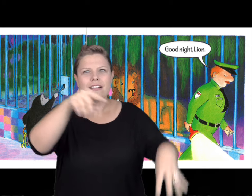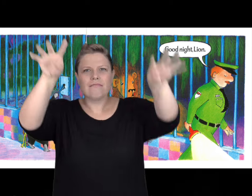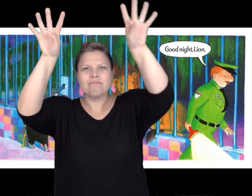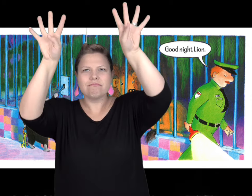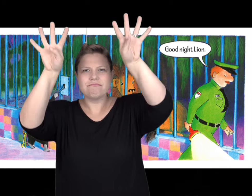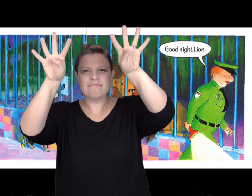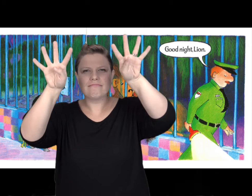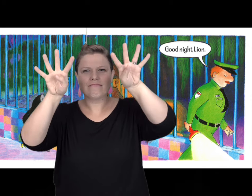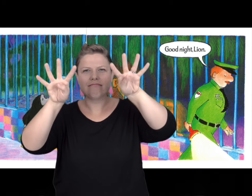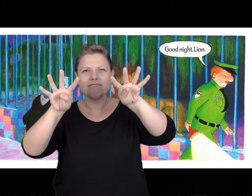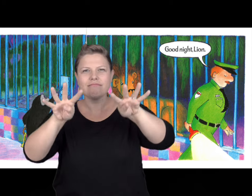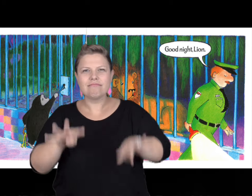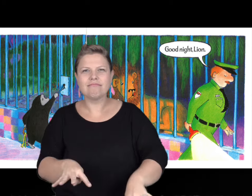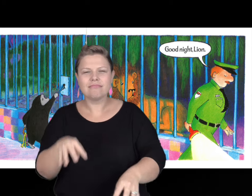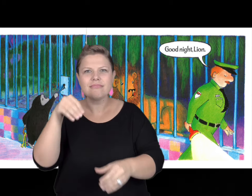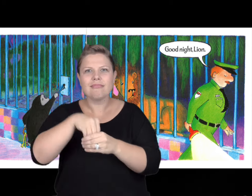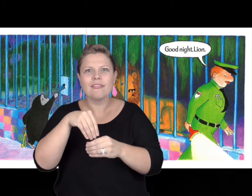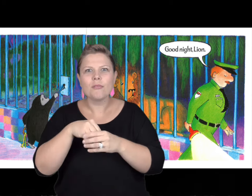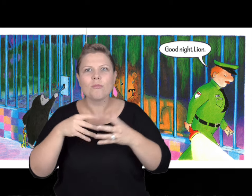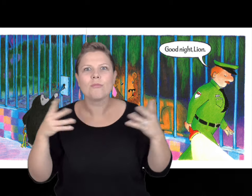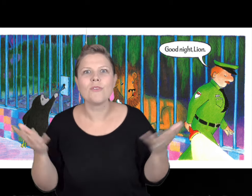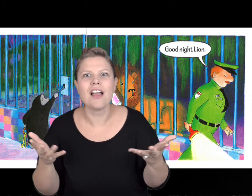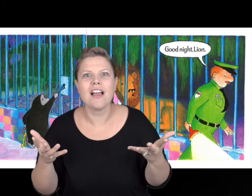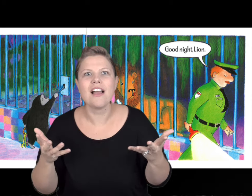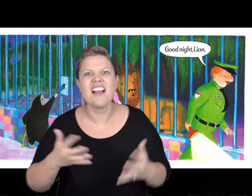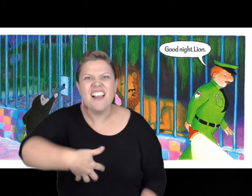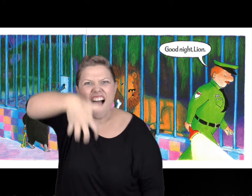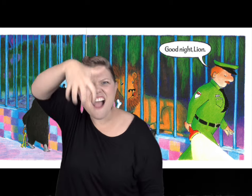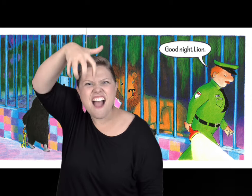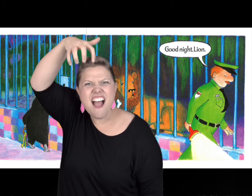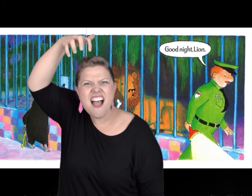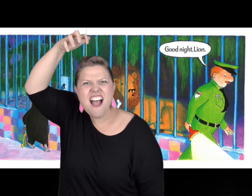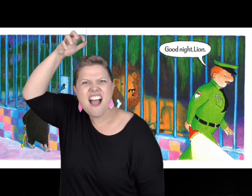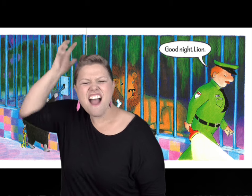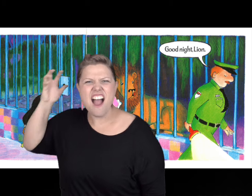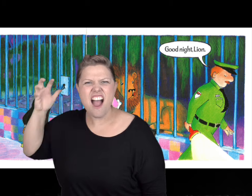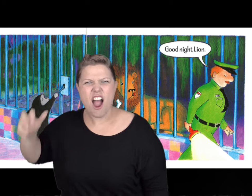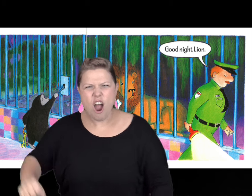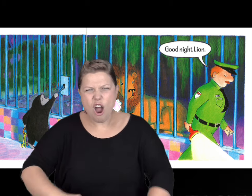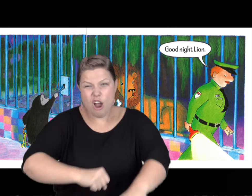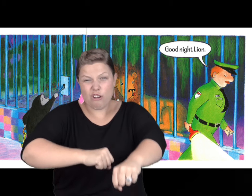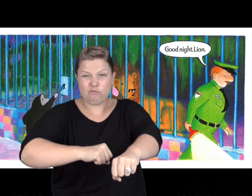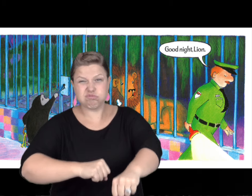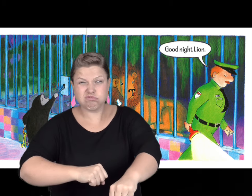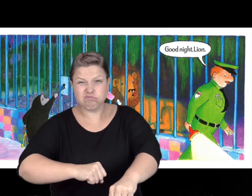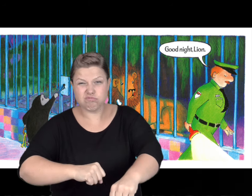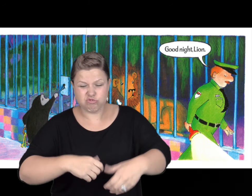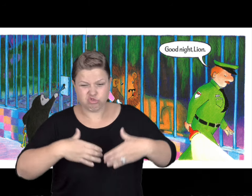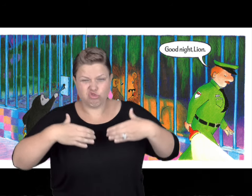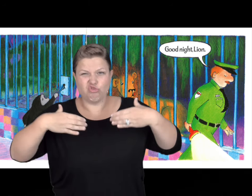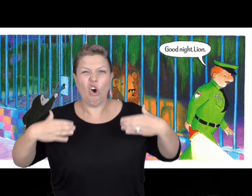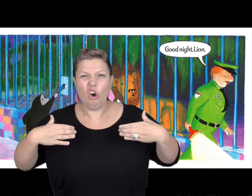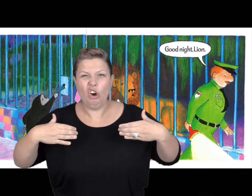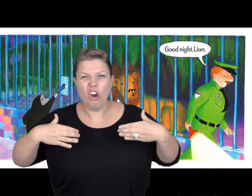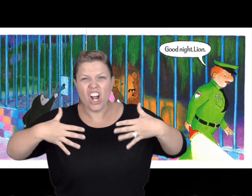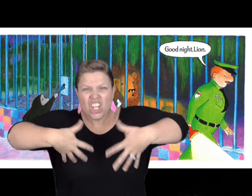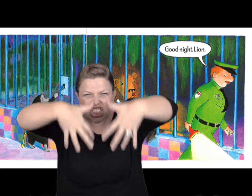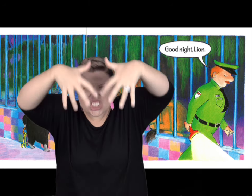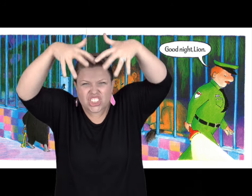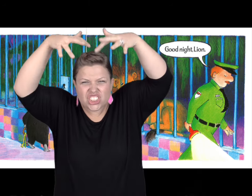The next cage, there was a lion sitting strong